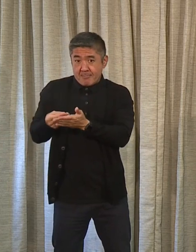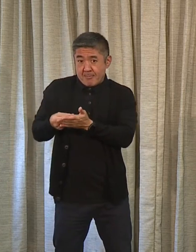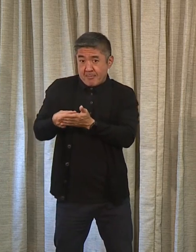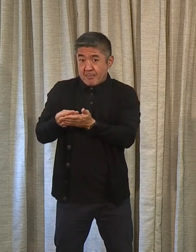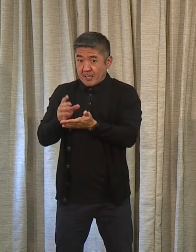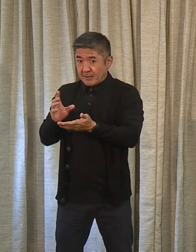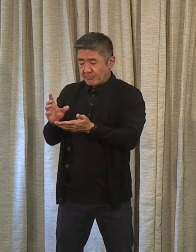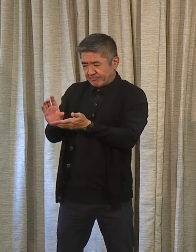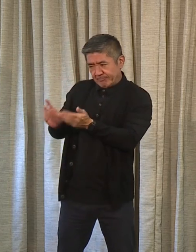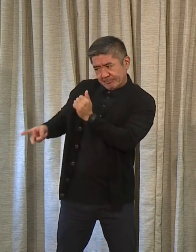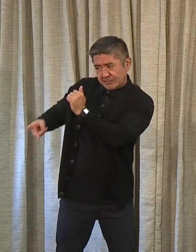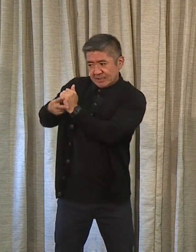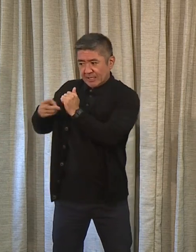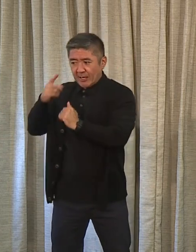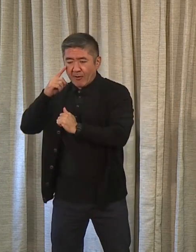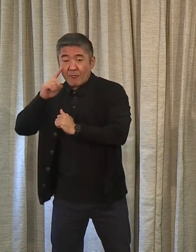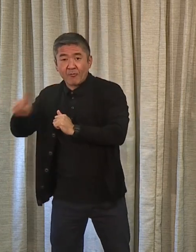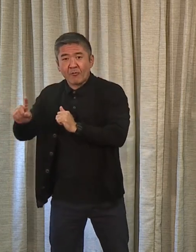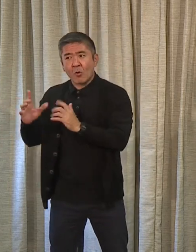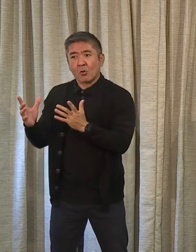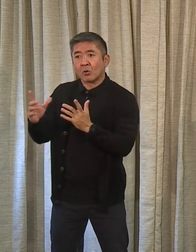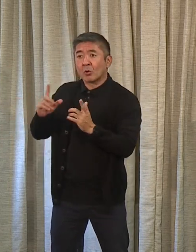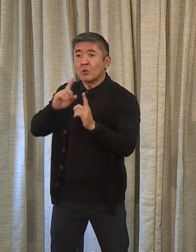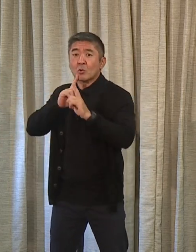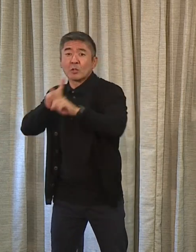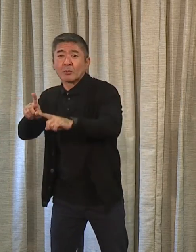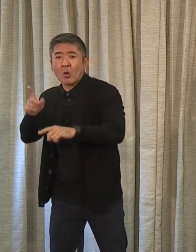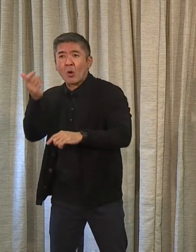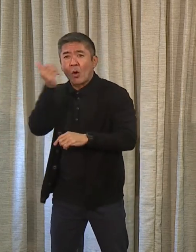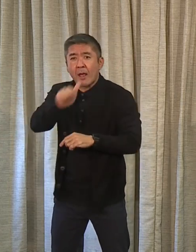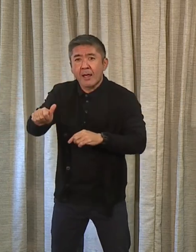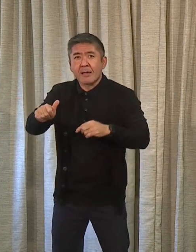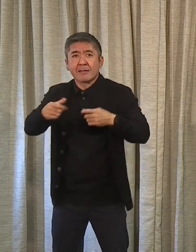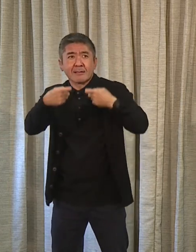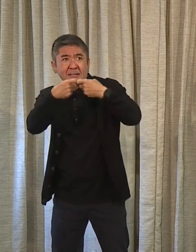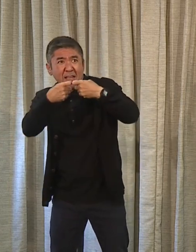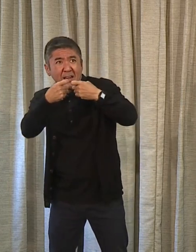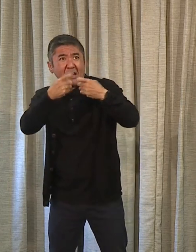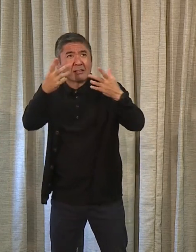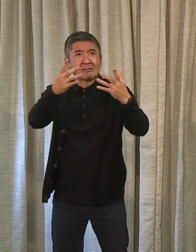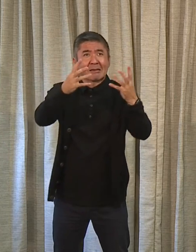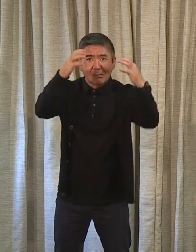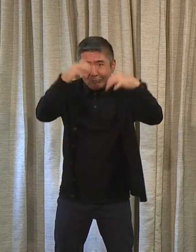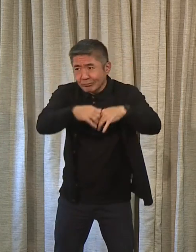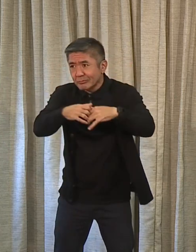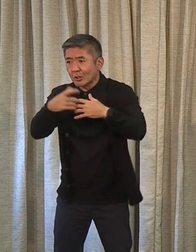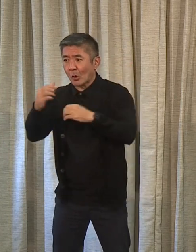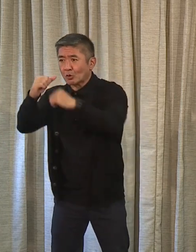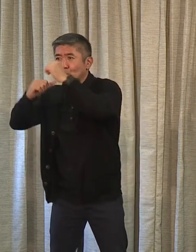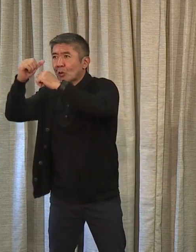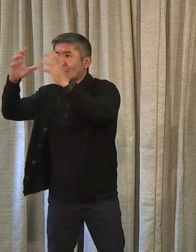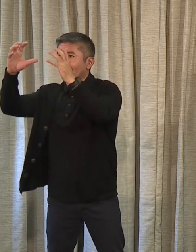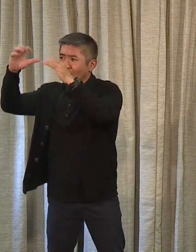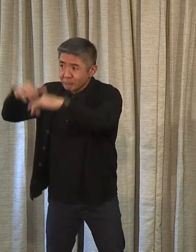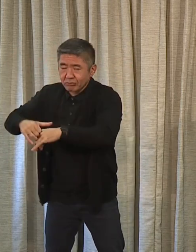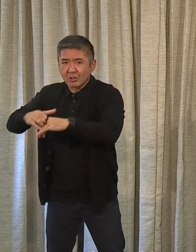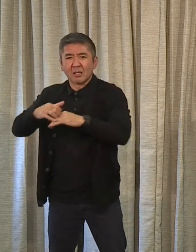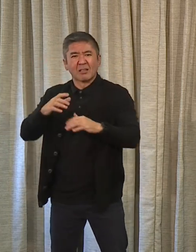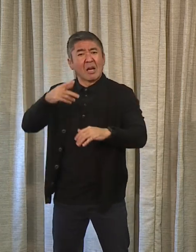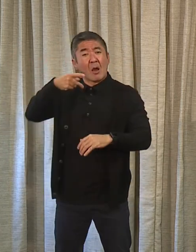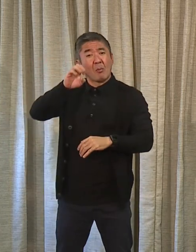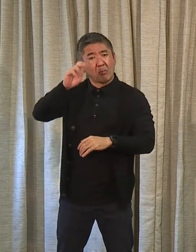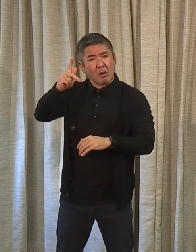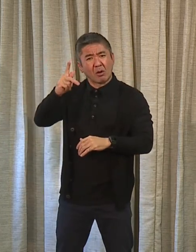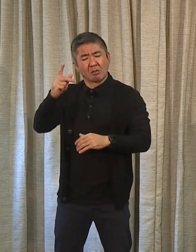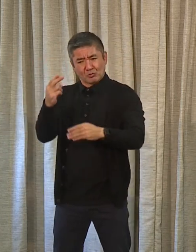money to our ability to respond to mechanical failures, electrical failures, or structural issues. Our parks are heavily